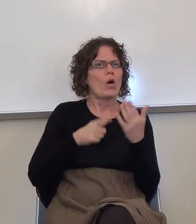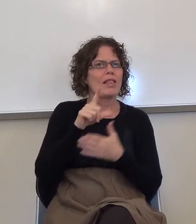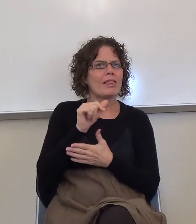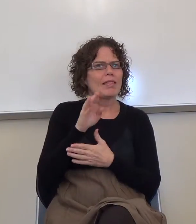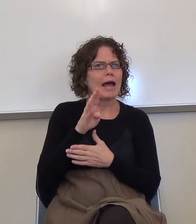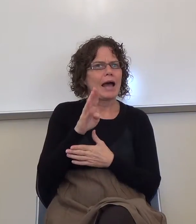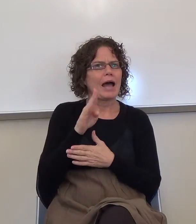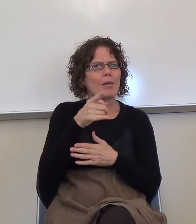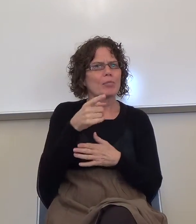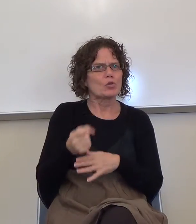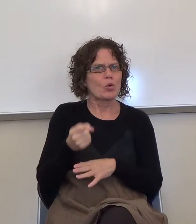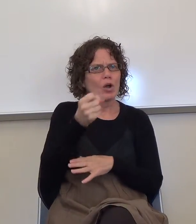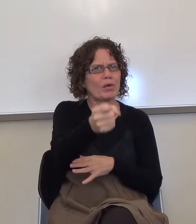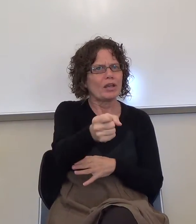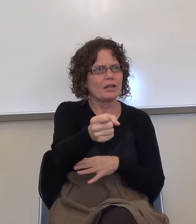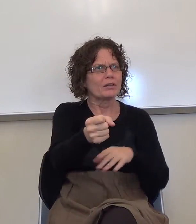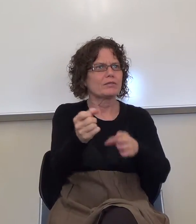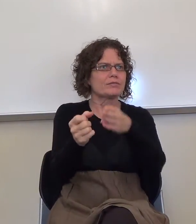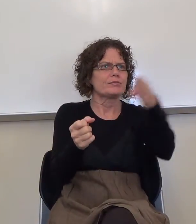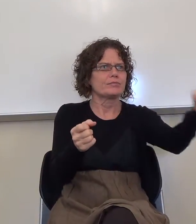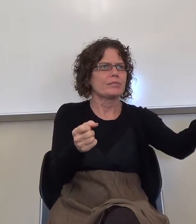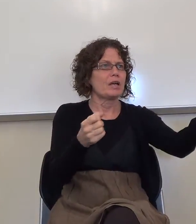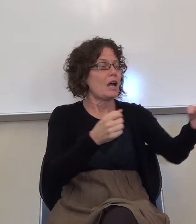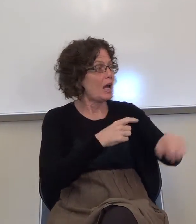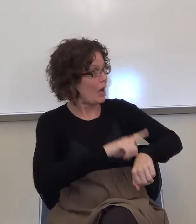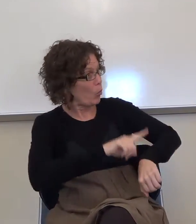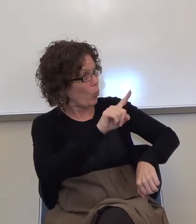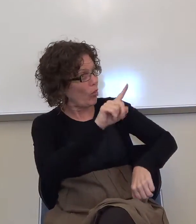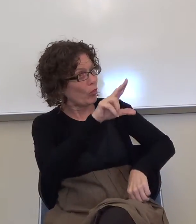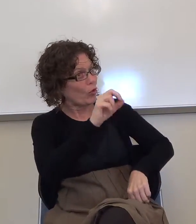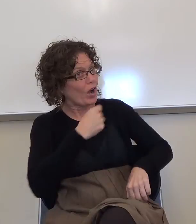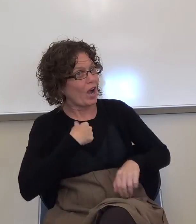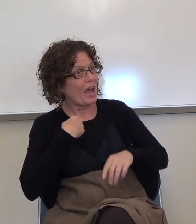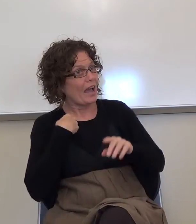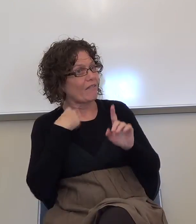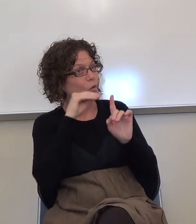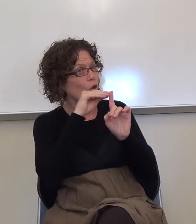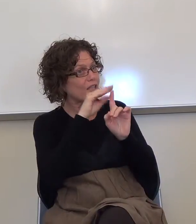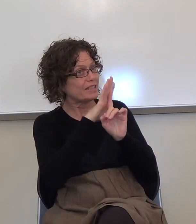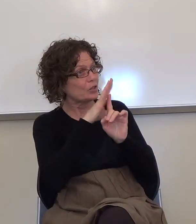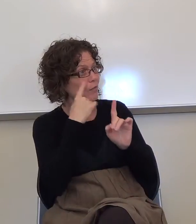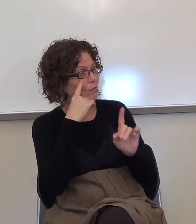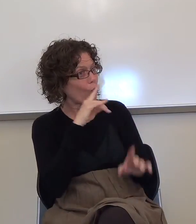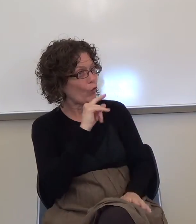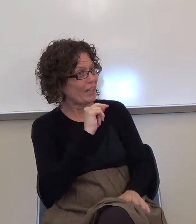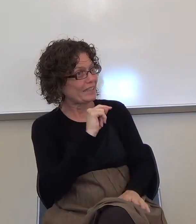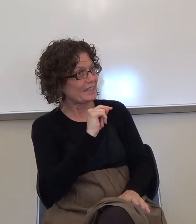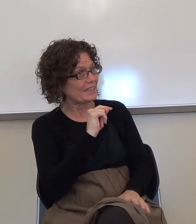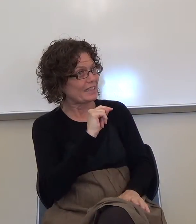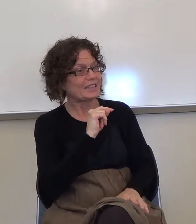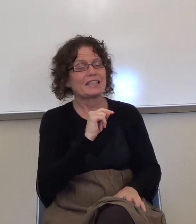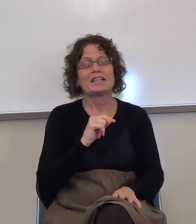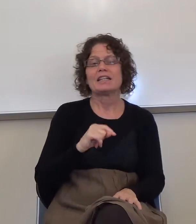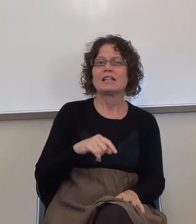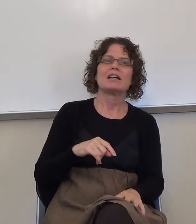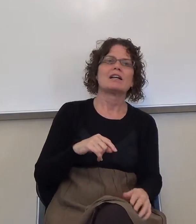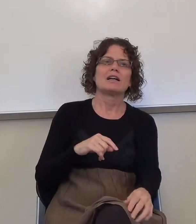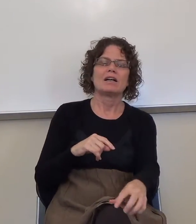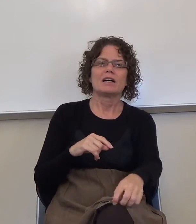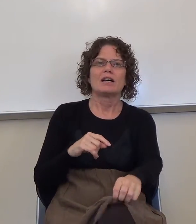Oh, well, I guess at 1.30 I have an orientation. Okay. Um, actually, again, if you look at